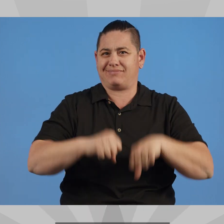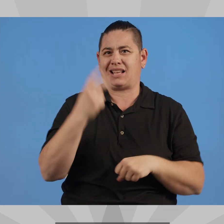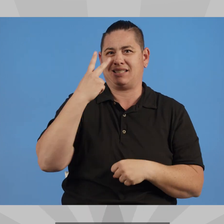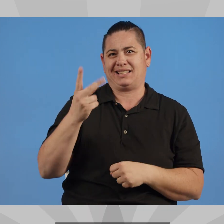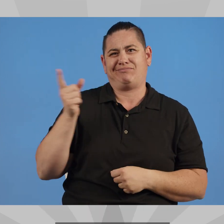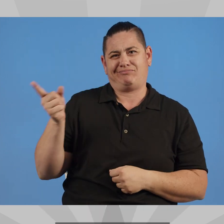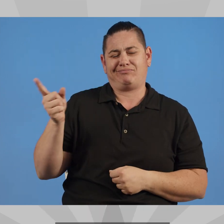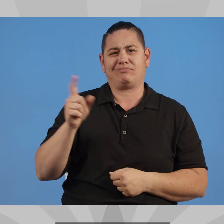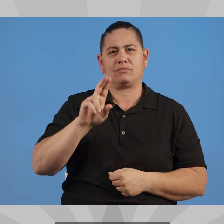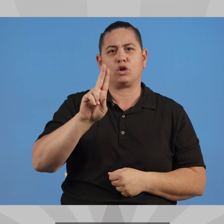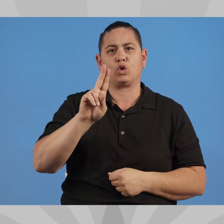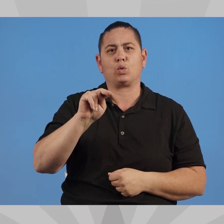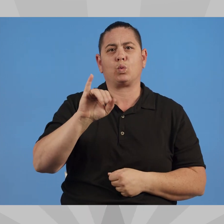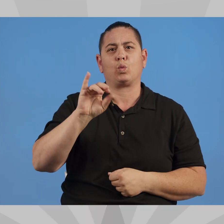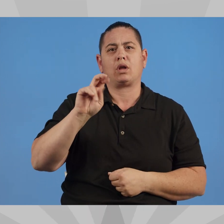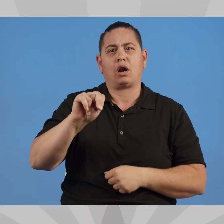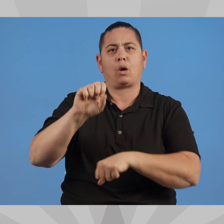and working families.